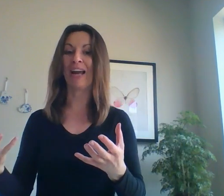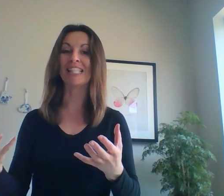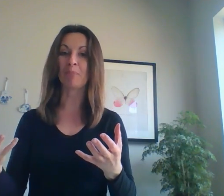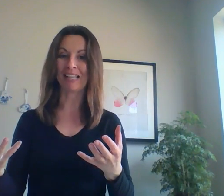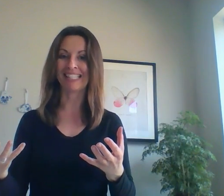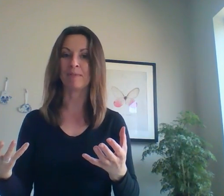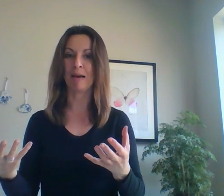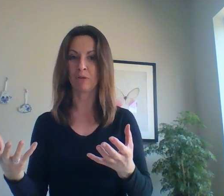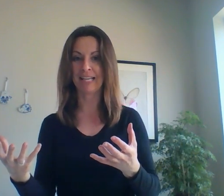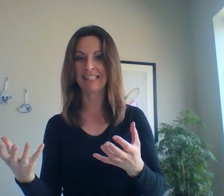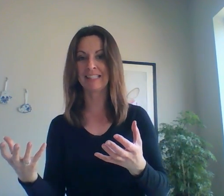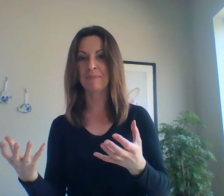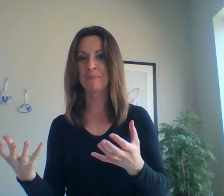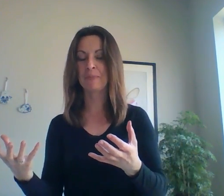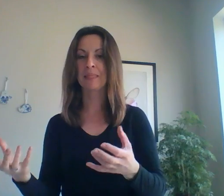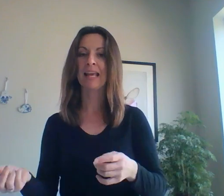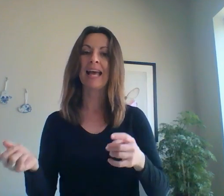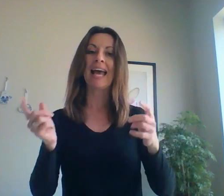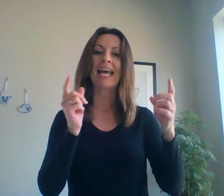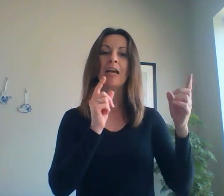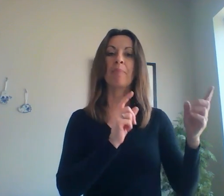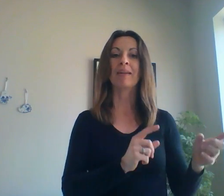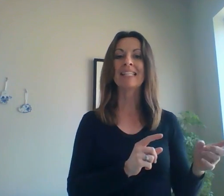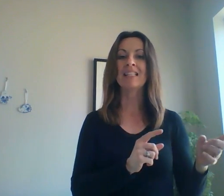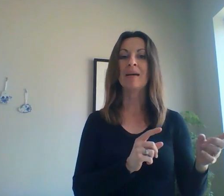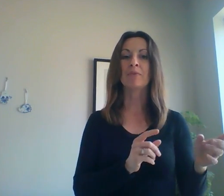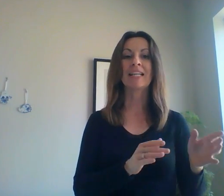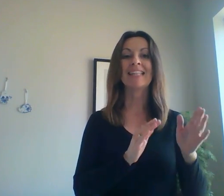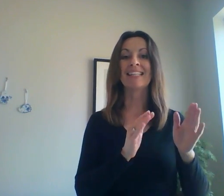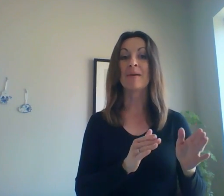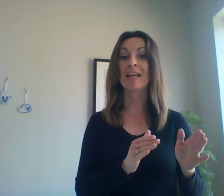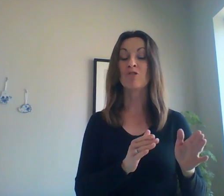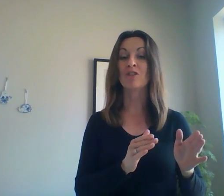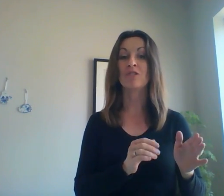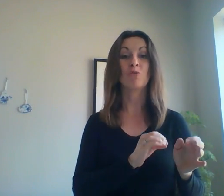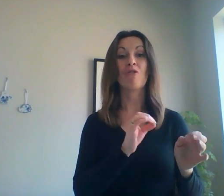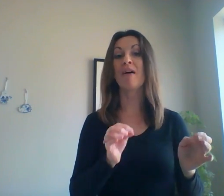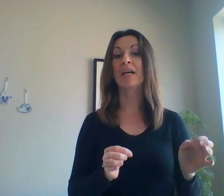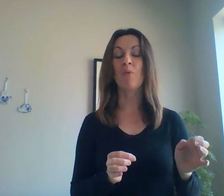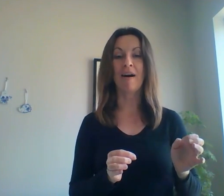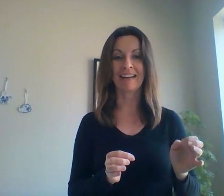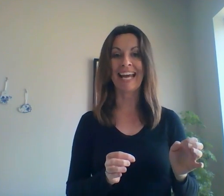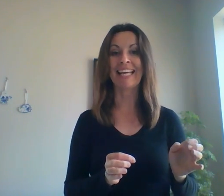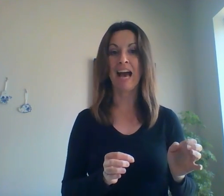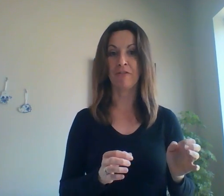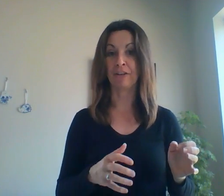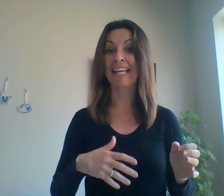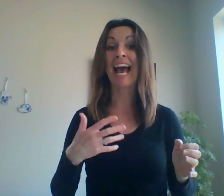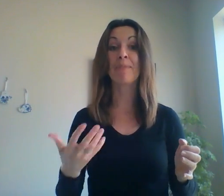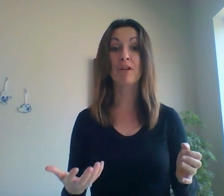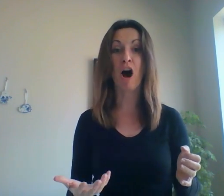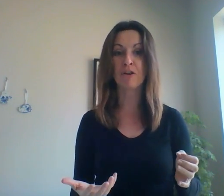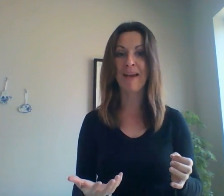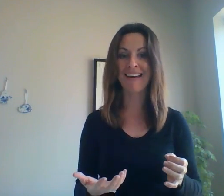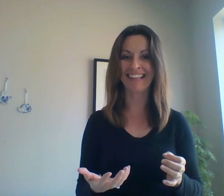explicit memories. Implicit memories, as I mentioned, do not require any effort. They happen automatically.